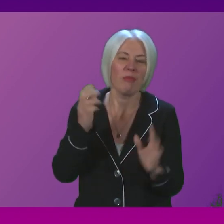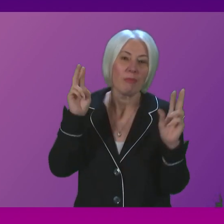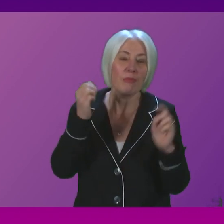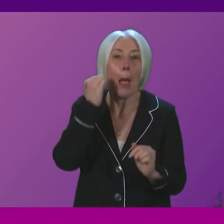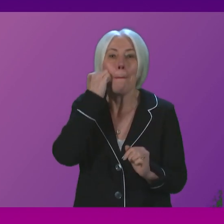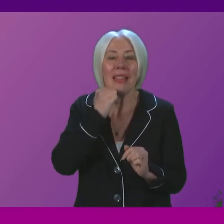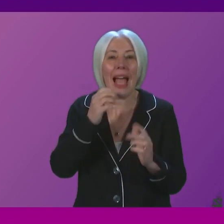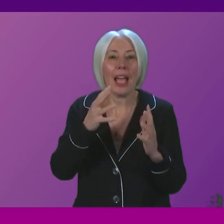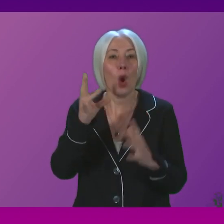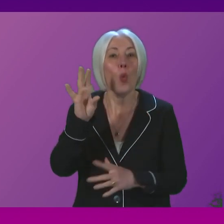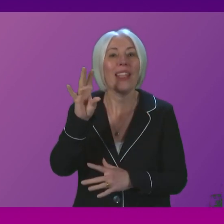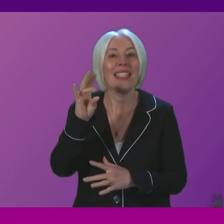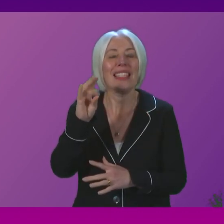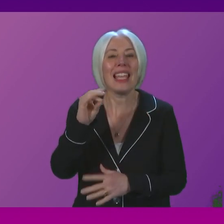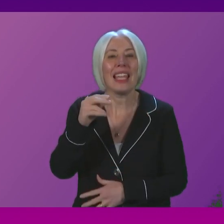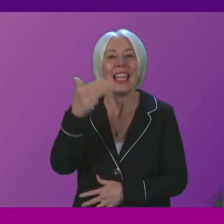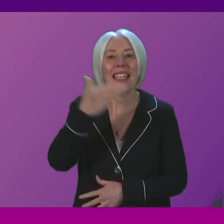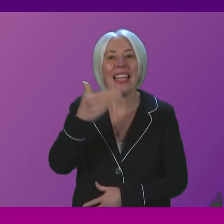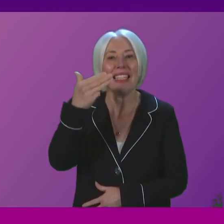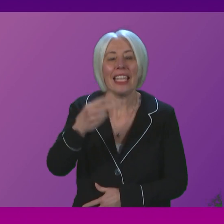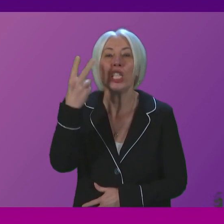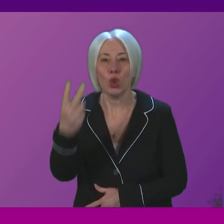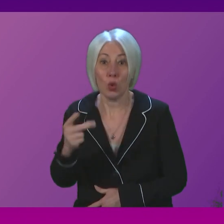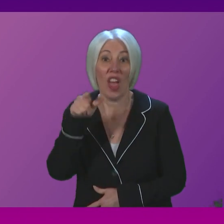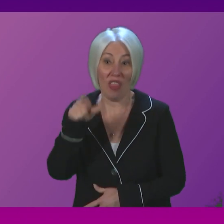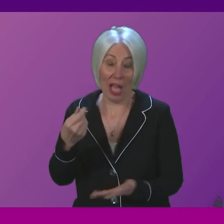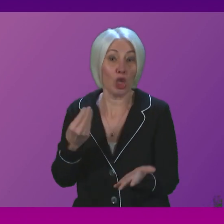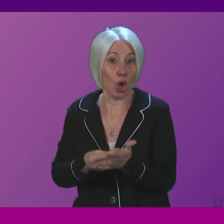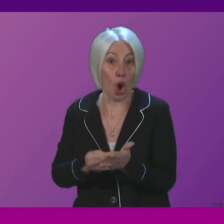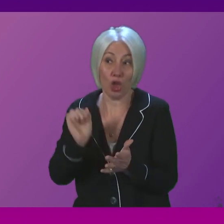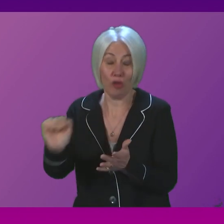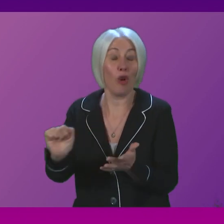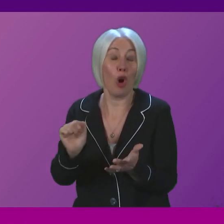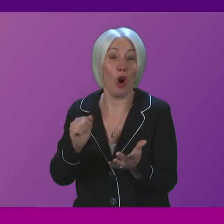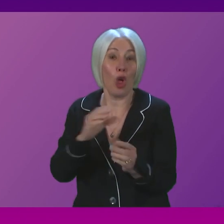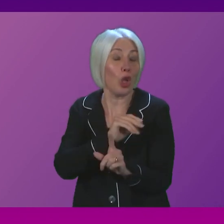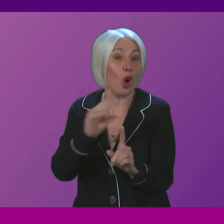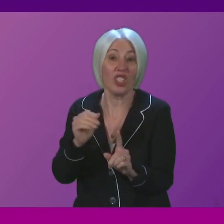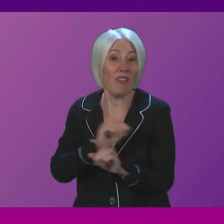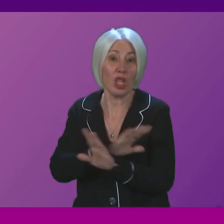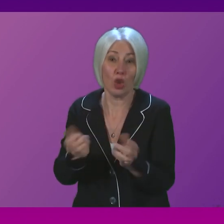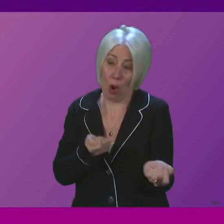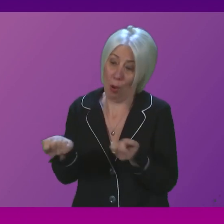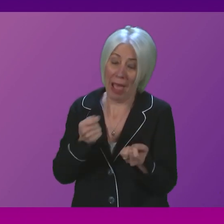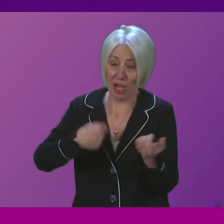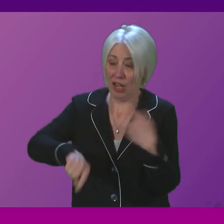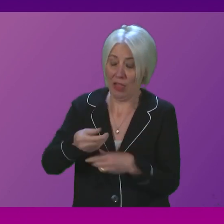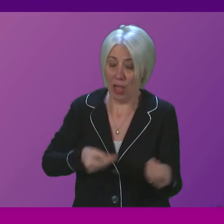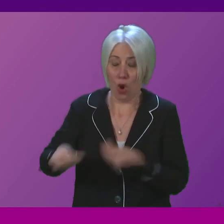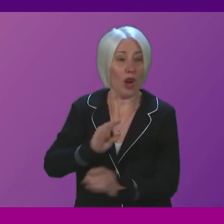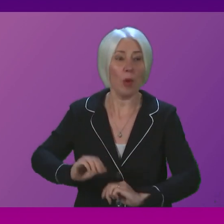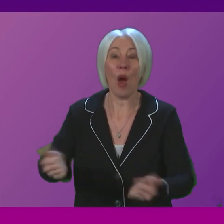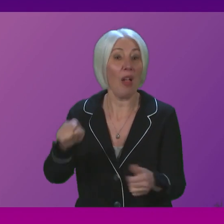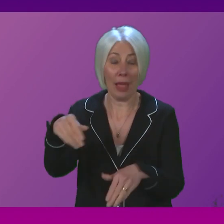1992. That's the cost to people of Tory economic mismanagement. On the National